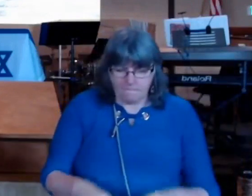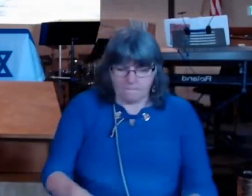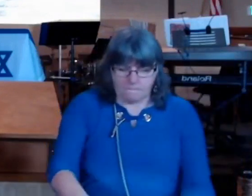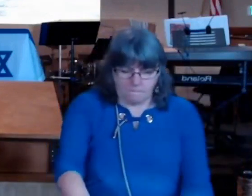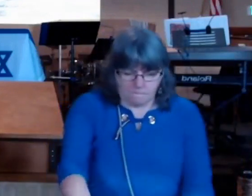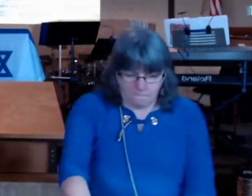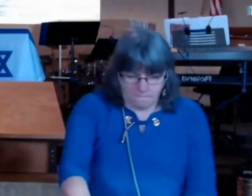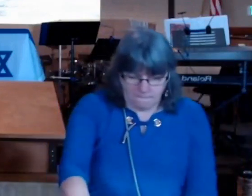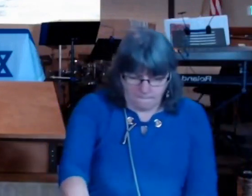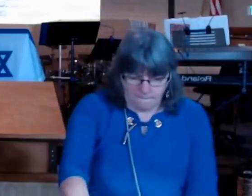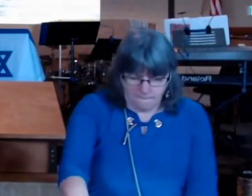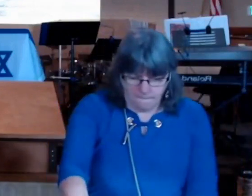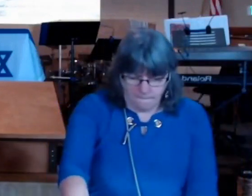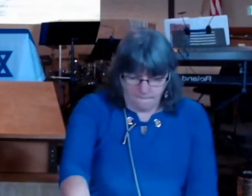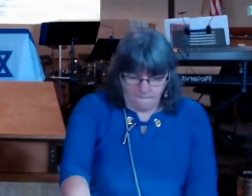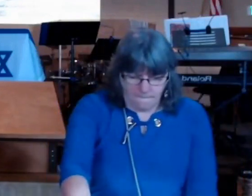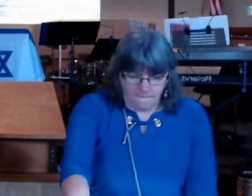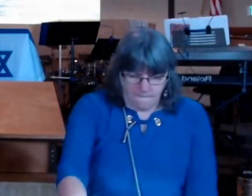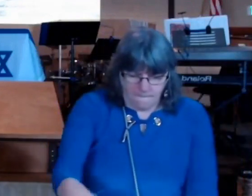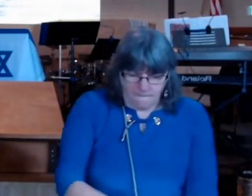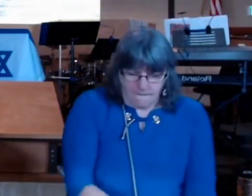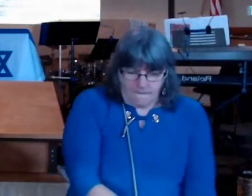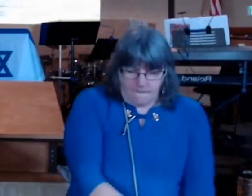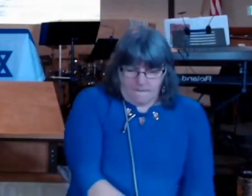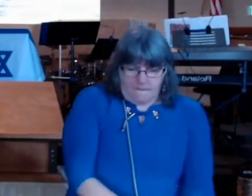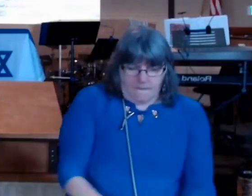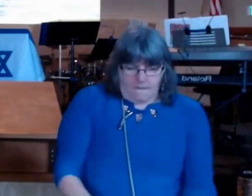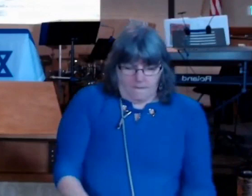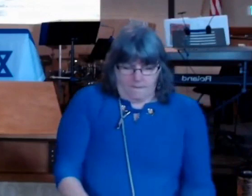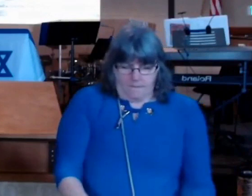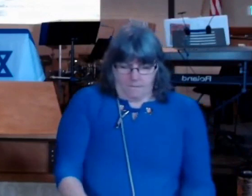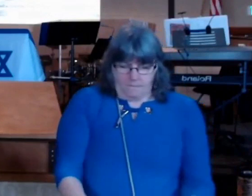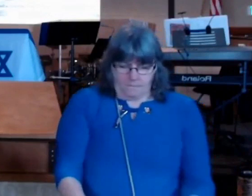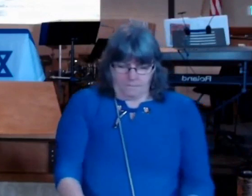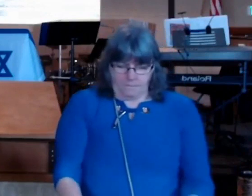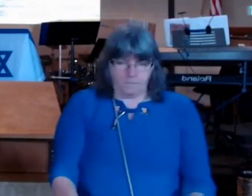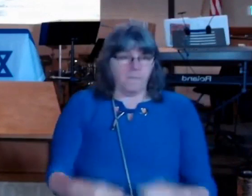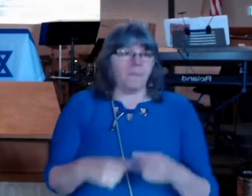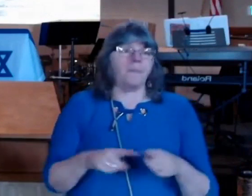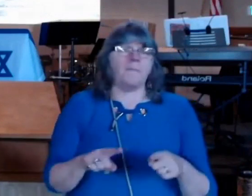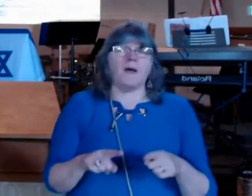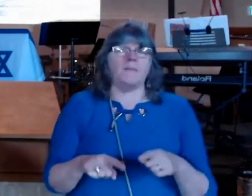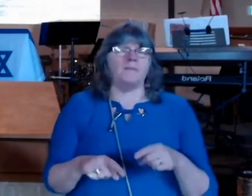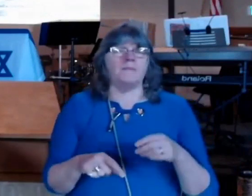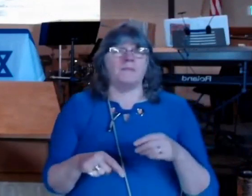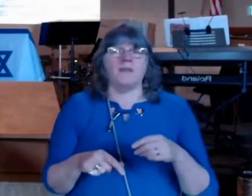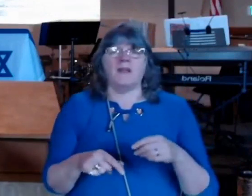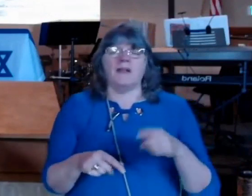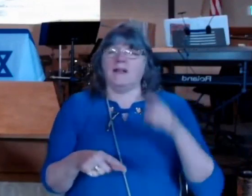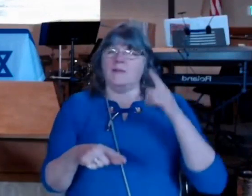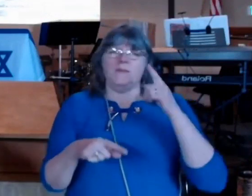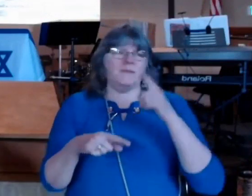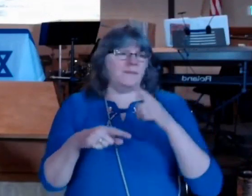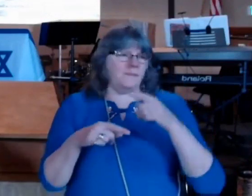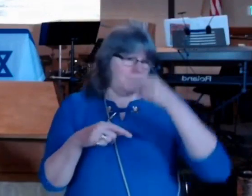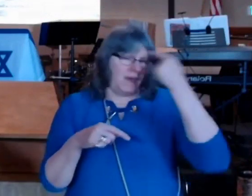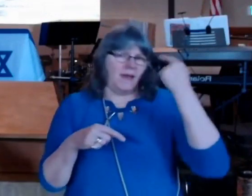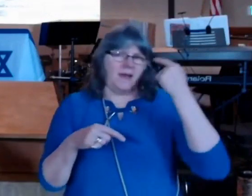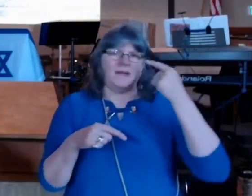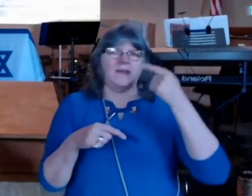we cannot today judge a society that is so far removed from today's reality